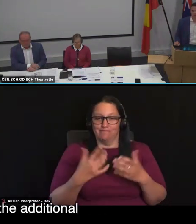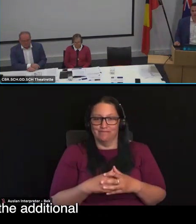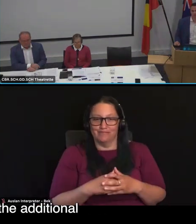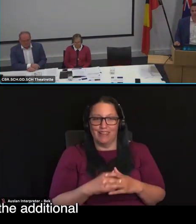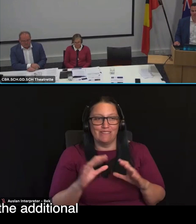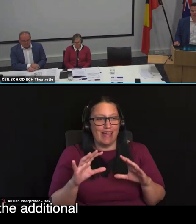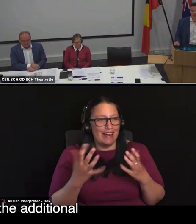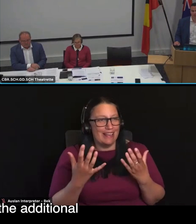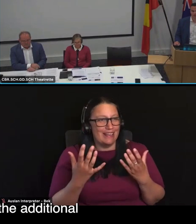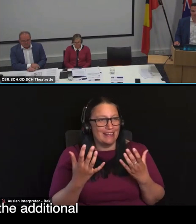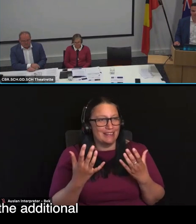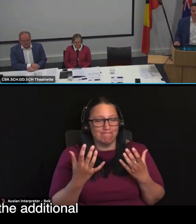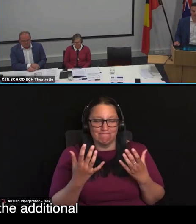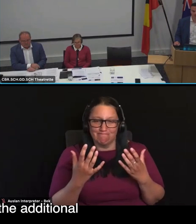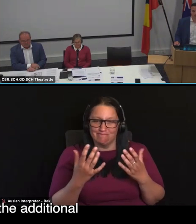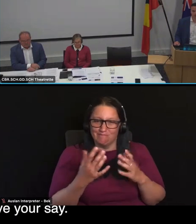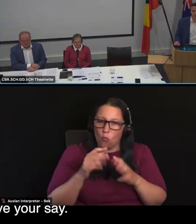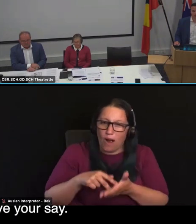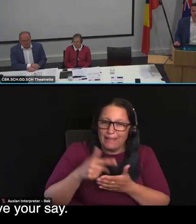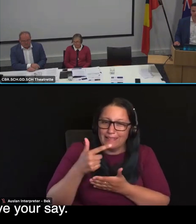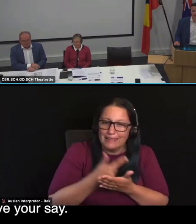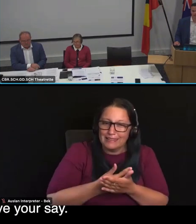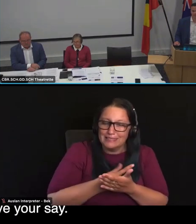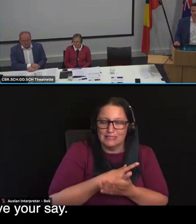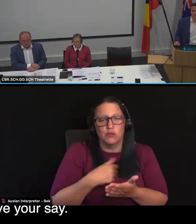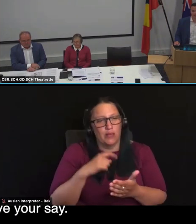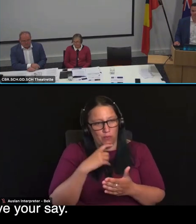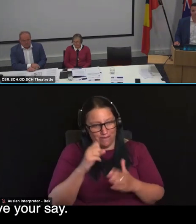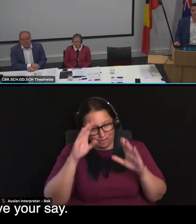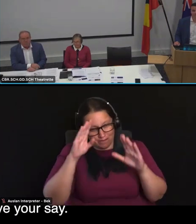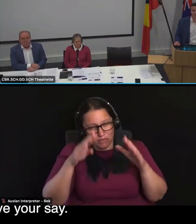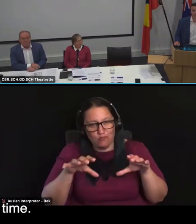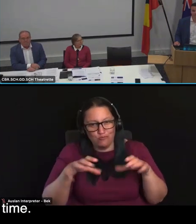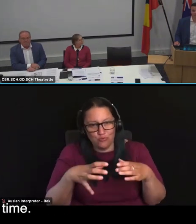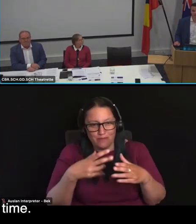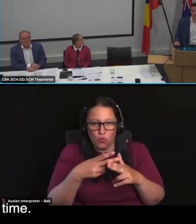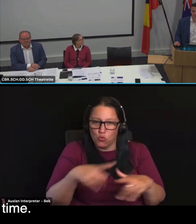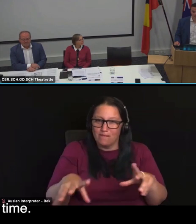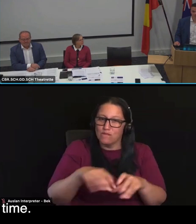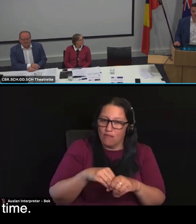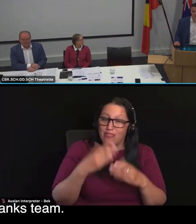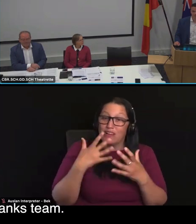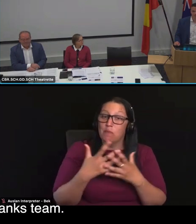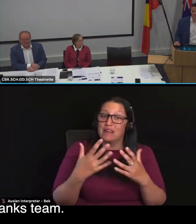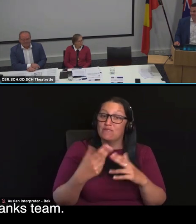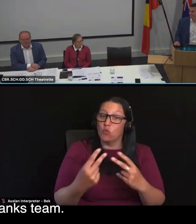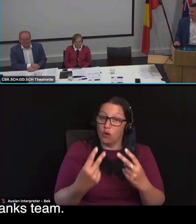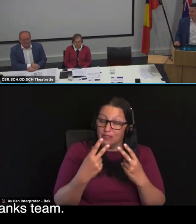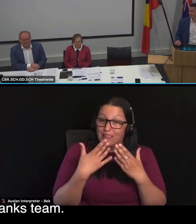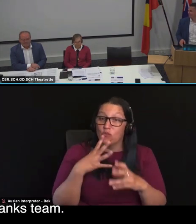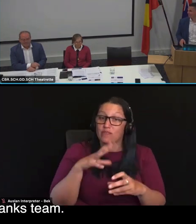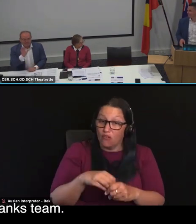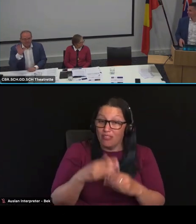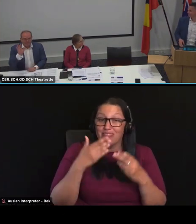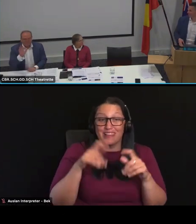absolutely plan on having the additional focus groups so you can have your save. Thanks again for your time. Thank you, everyone, and